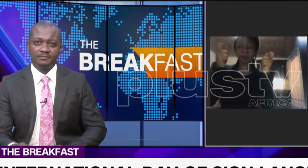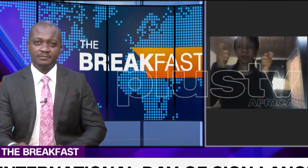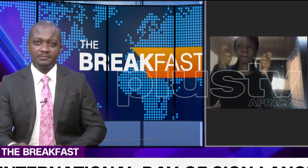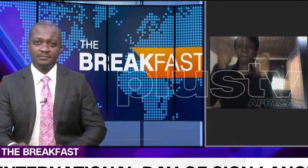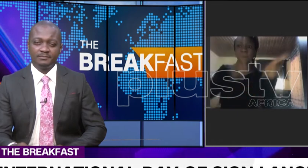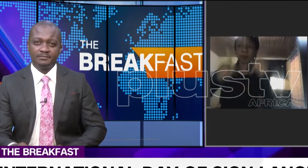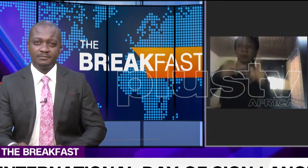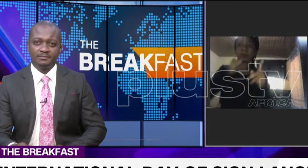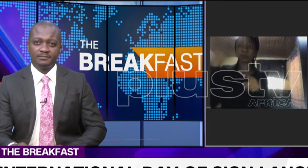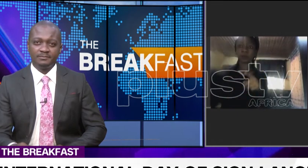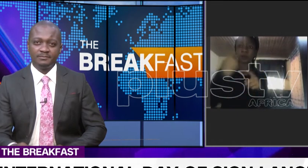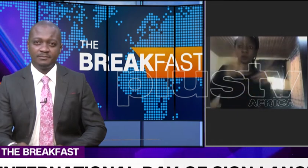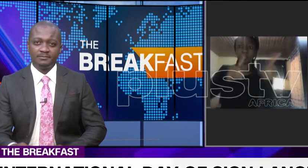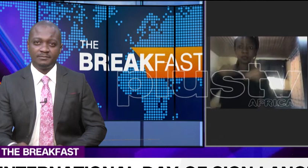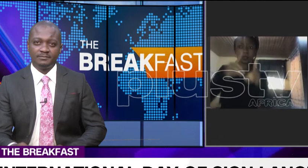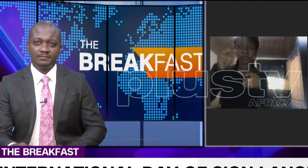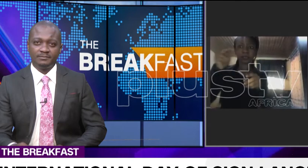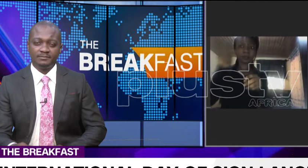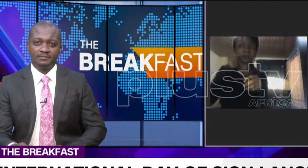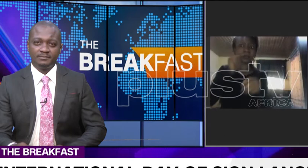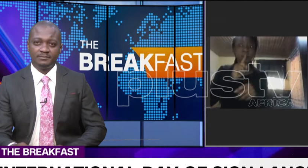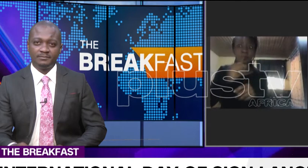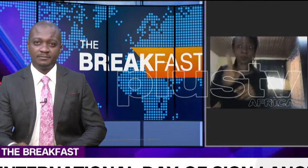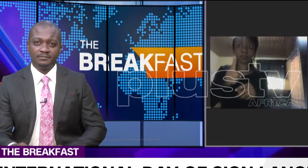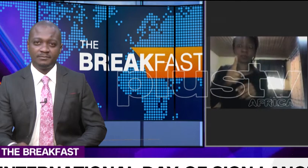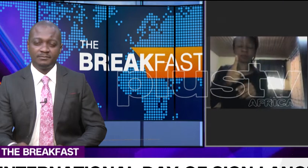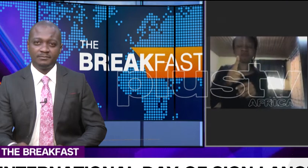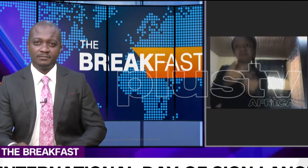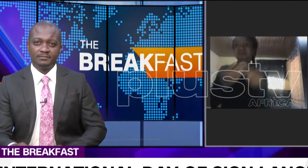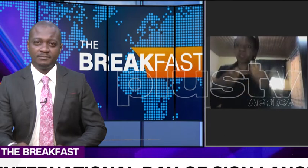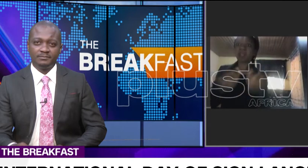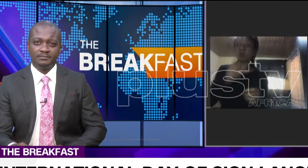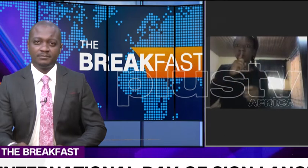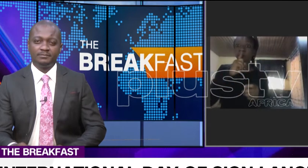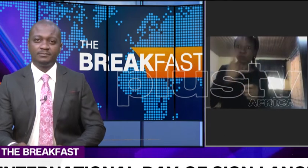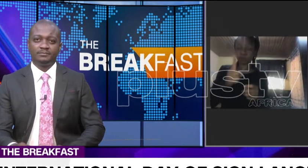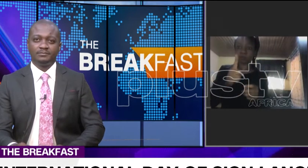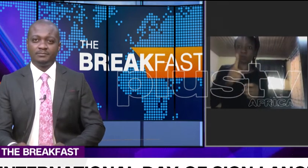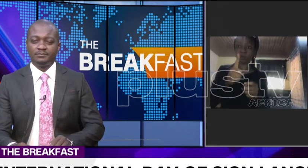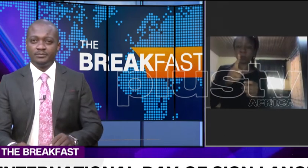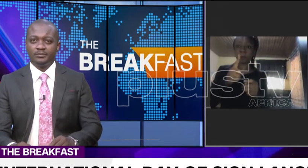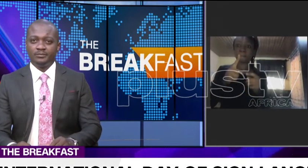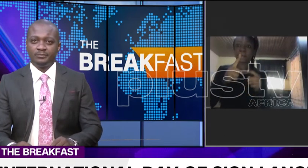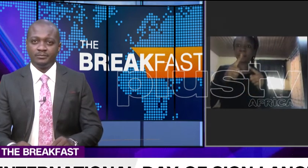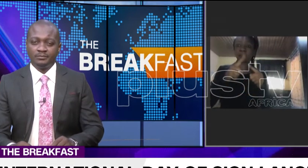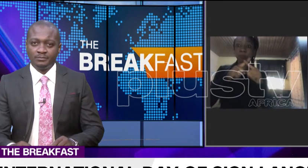Well, while it appears so, the fact clearly shows that over the years